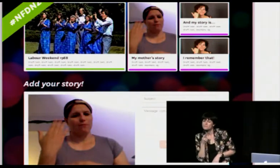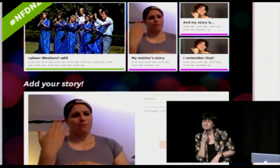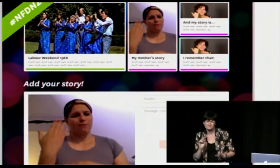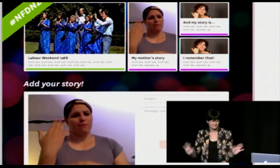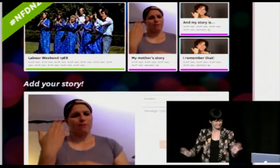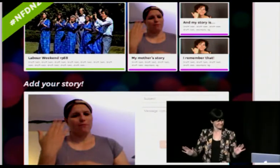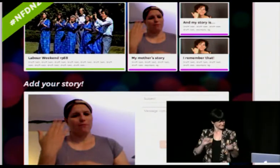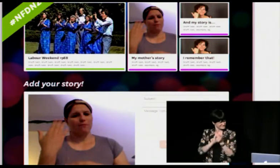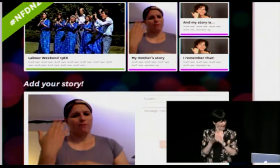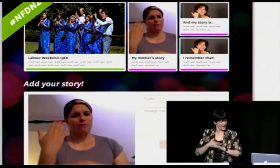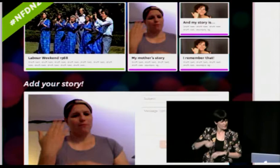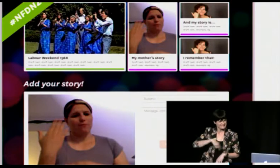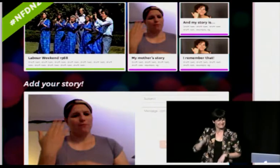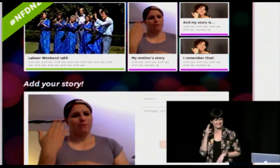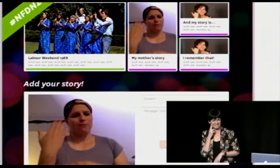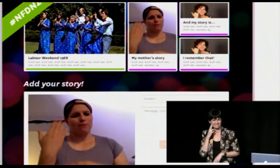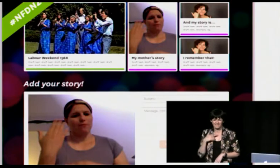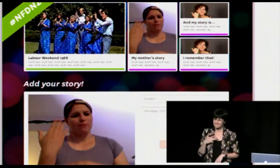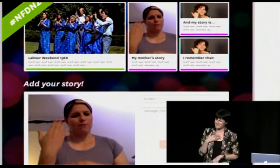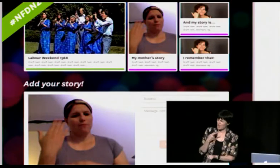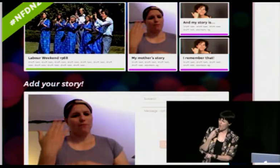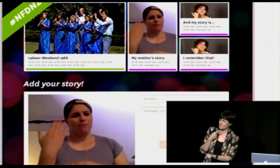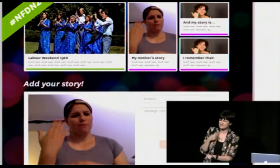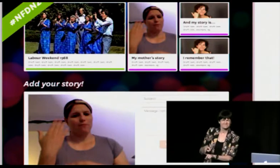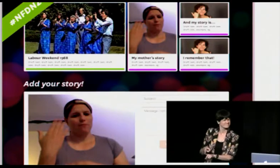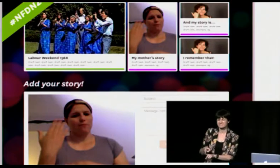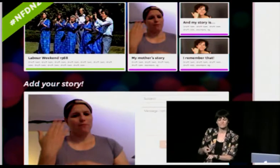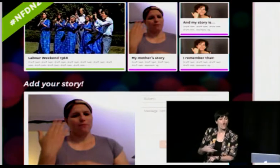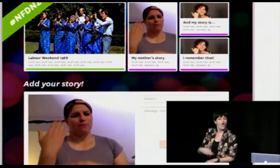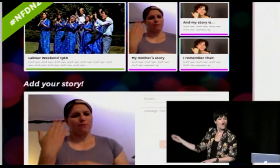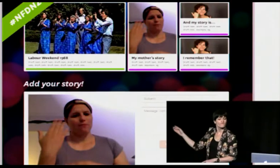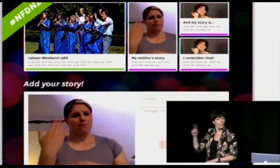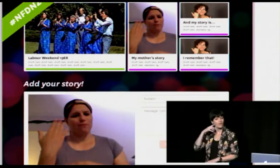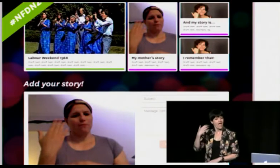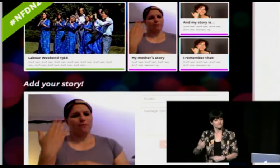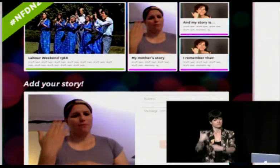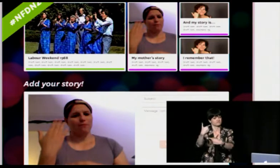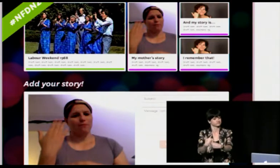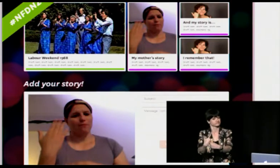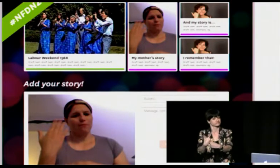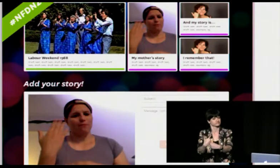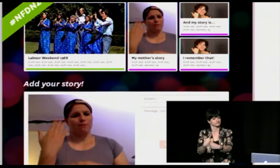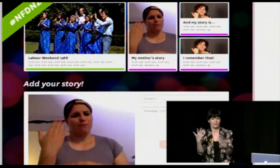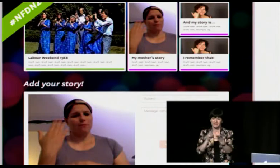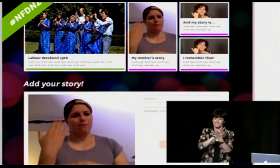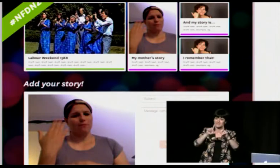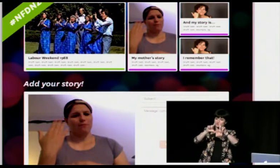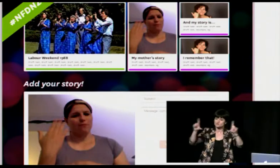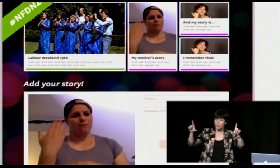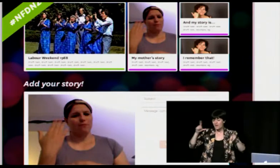people can also type their comments in English if they want to it's bilingual website but in this case they can